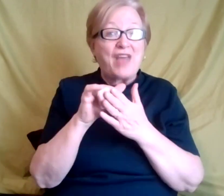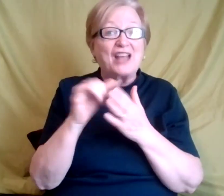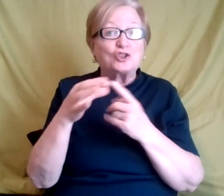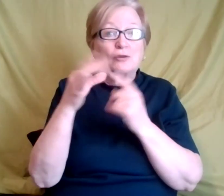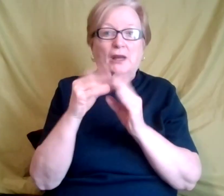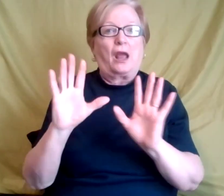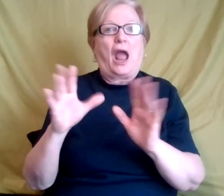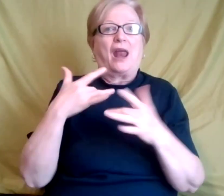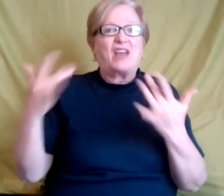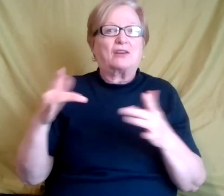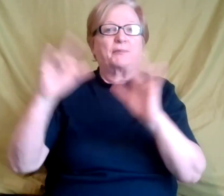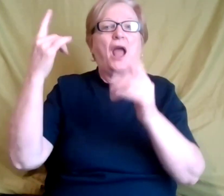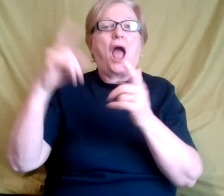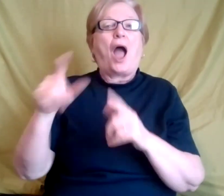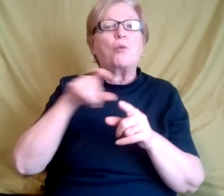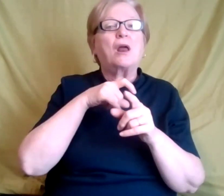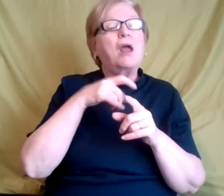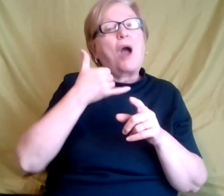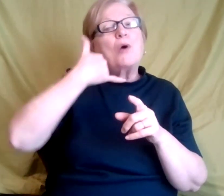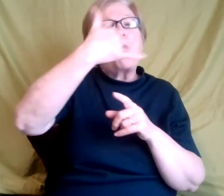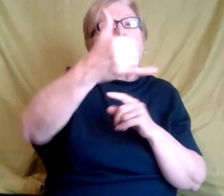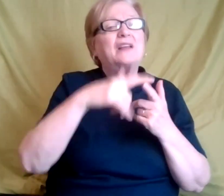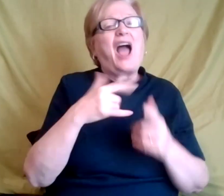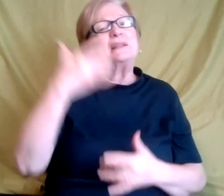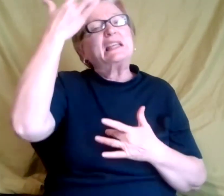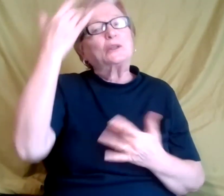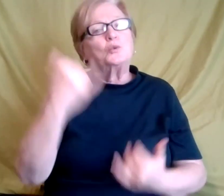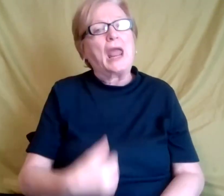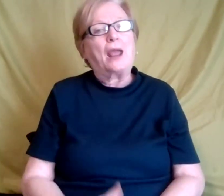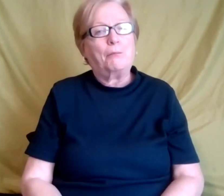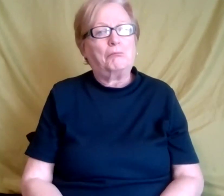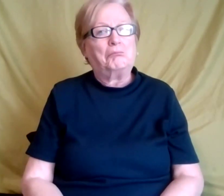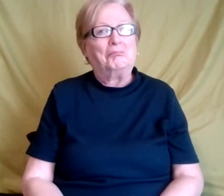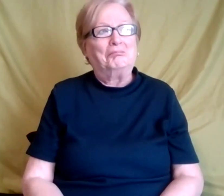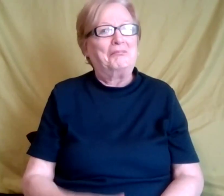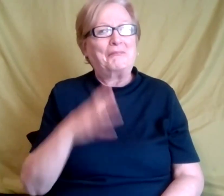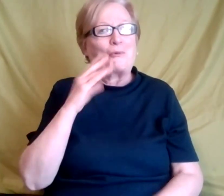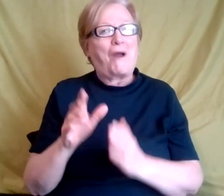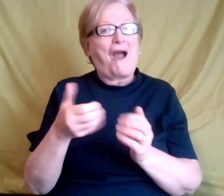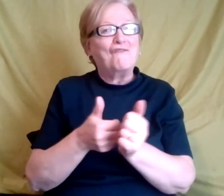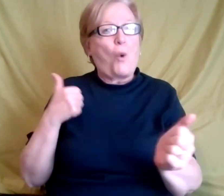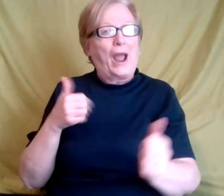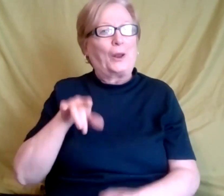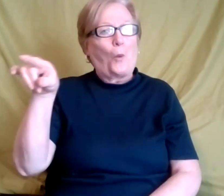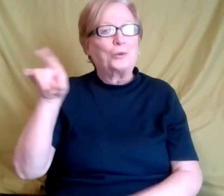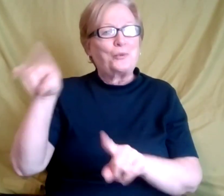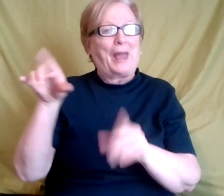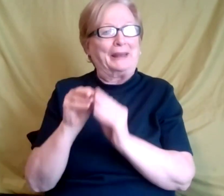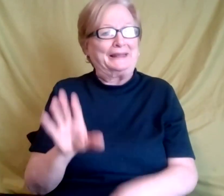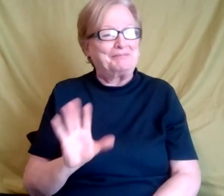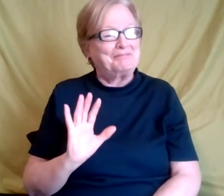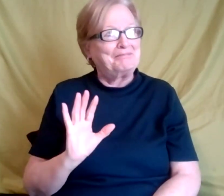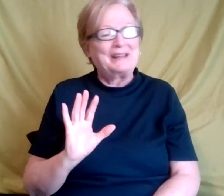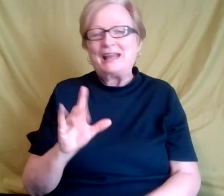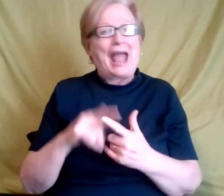not want to be at that meeting, you know? So, and, and again, by me not showing